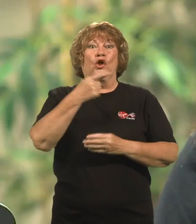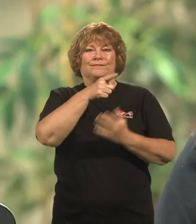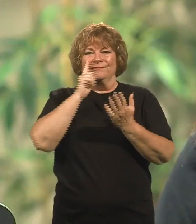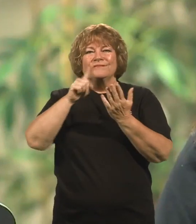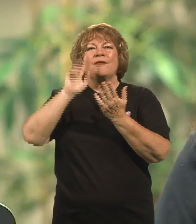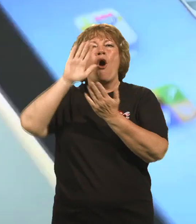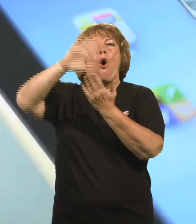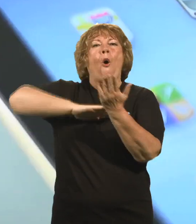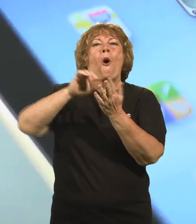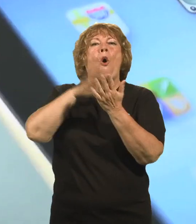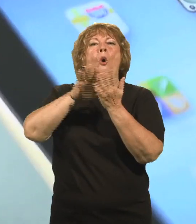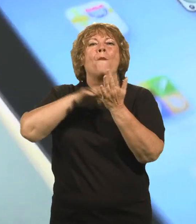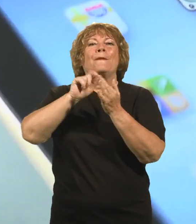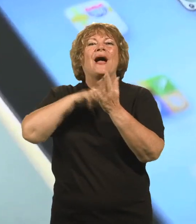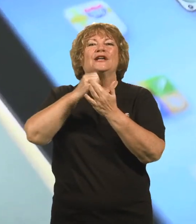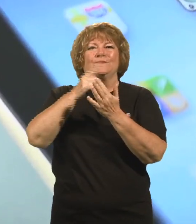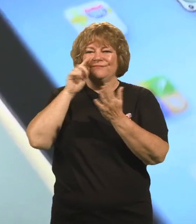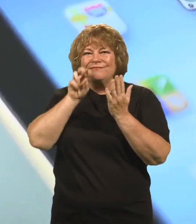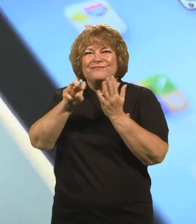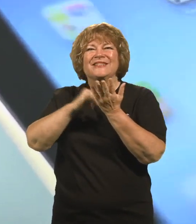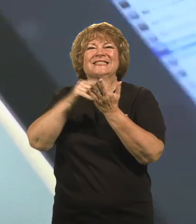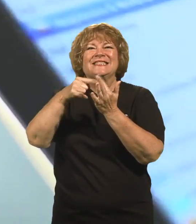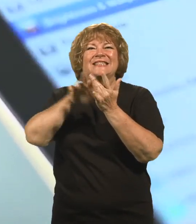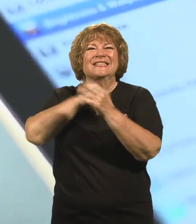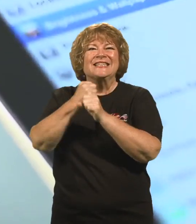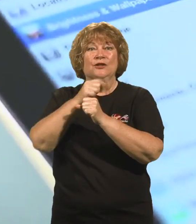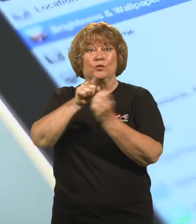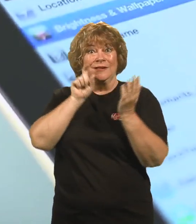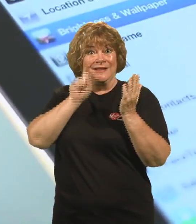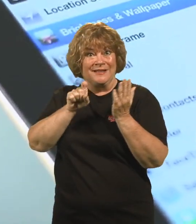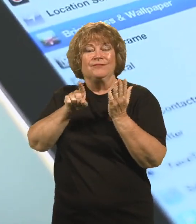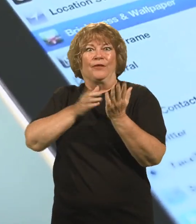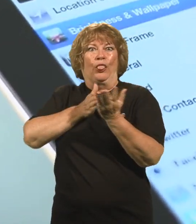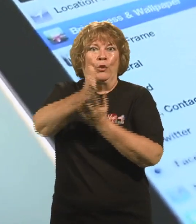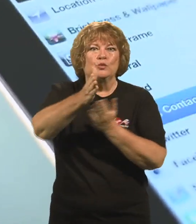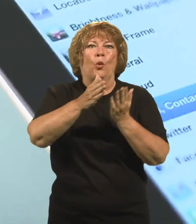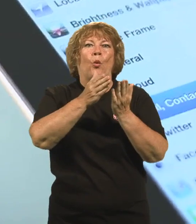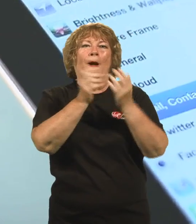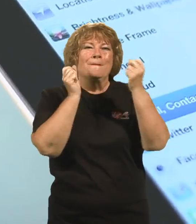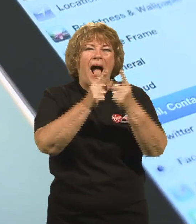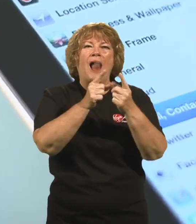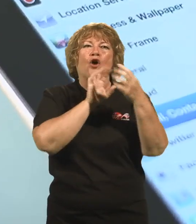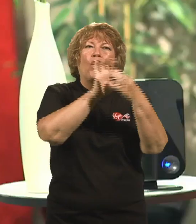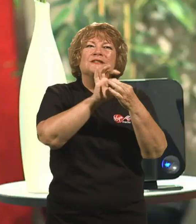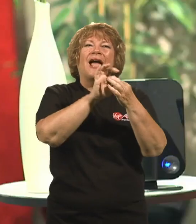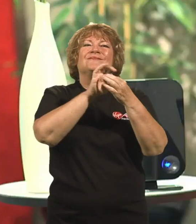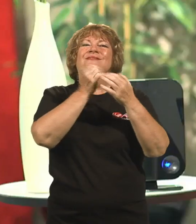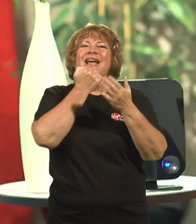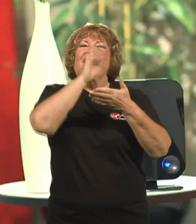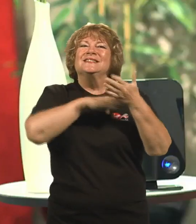So firstly if we click onto the settings tab on the home screen and we want to click on mail contacts and calendars. So once we've clicked